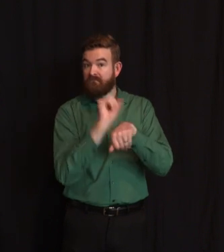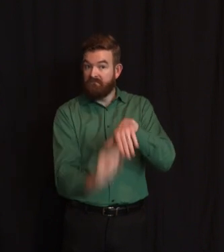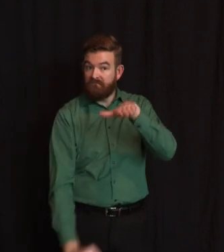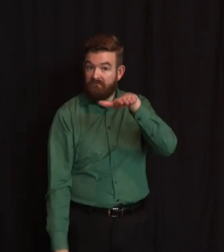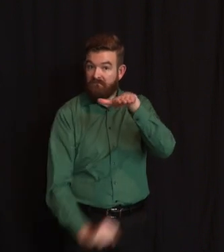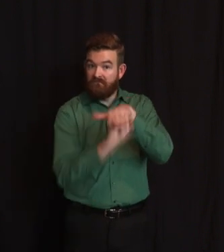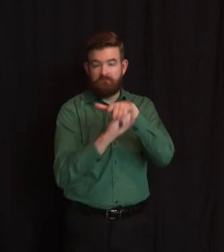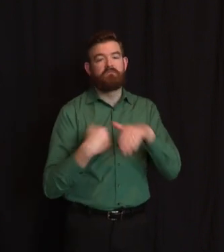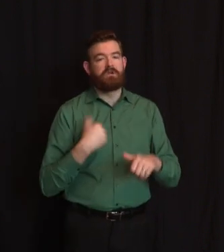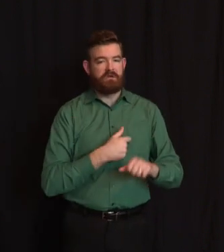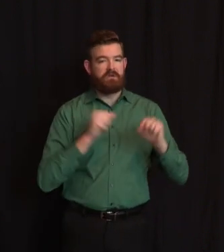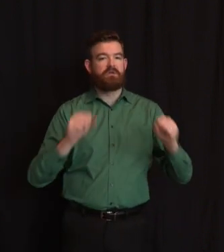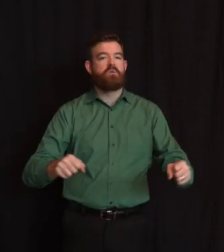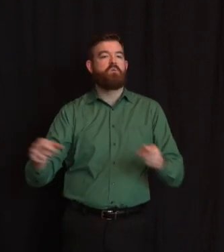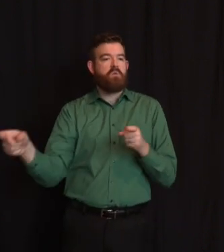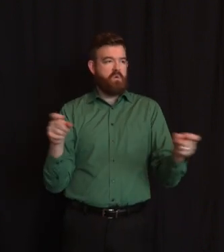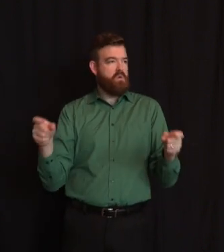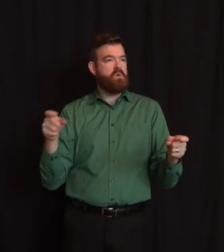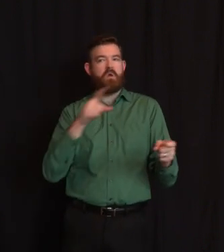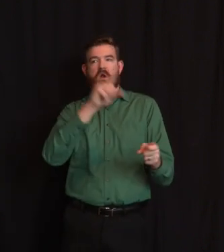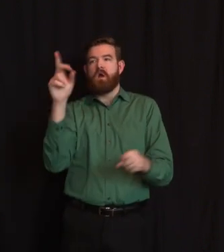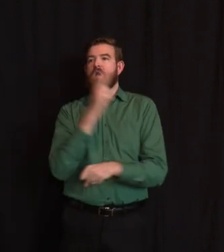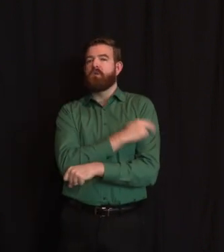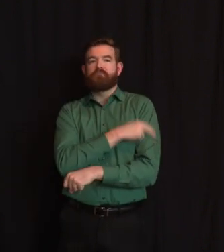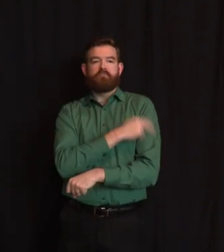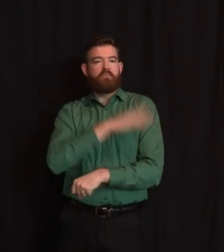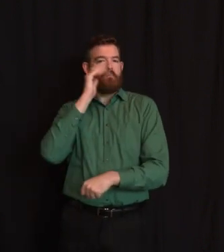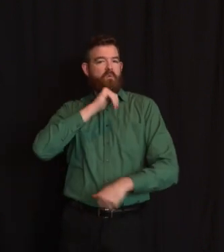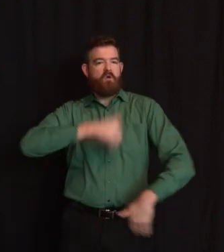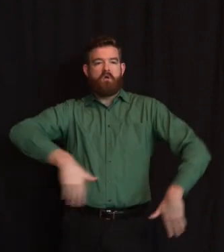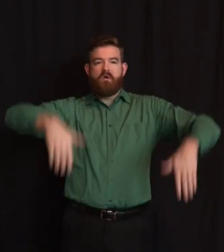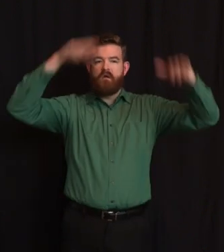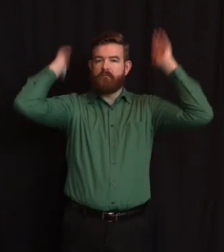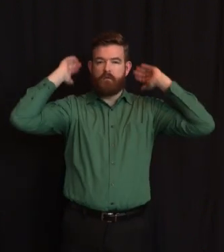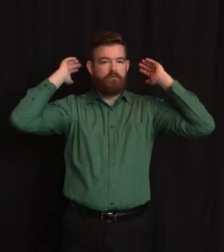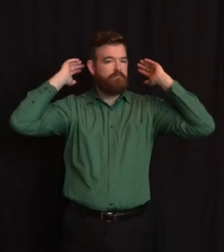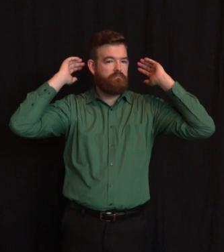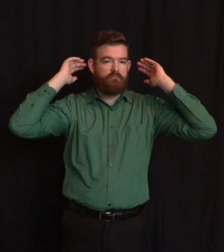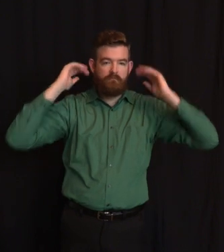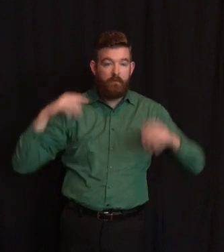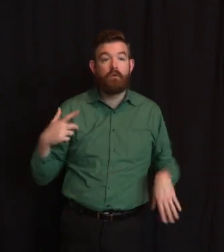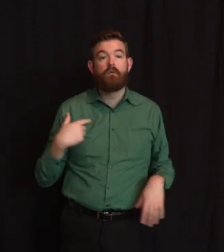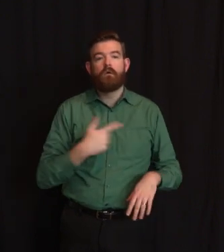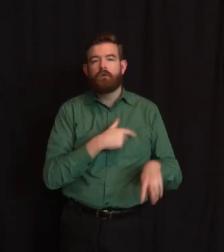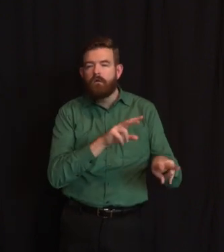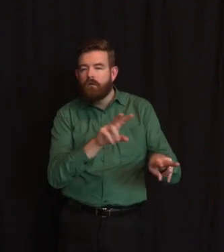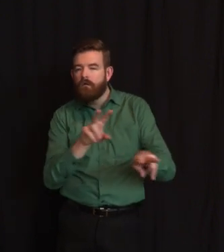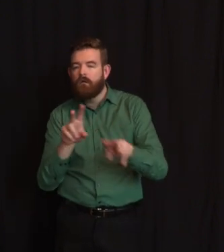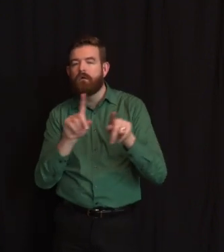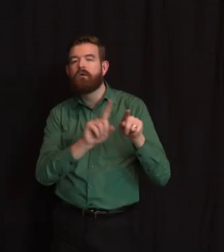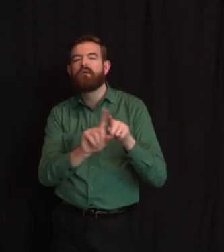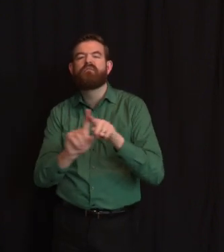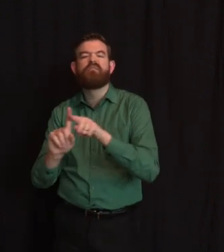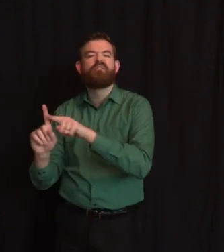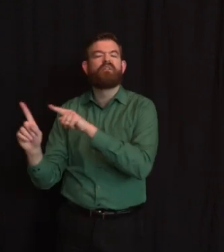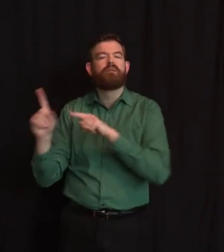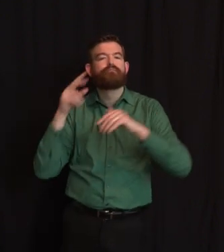This is the bad, worst-case infections, which leads to hospitalizations. This is the best case. Let's